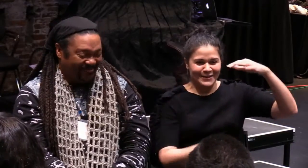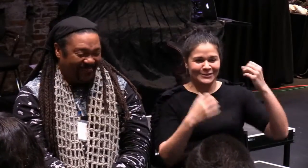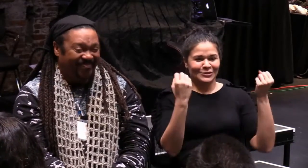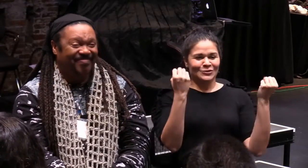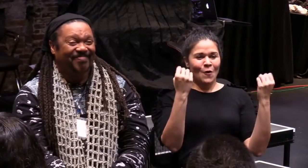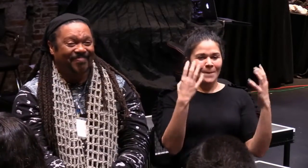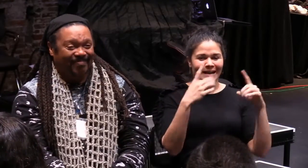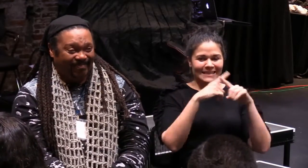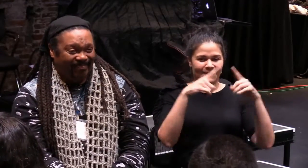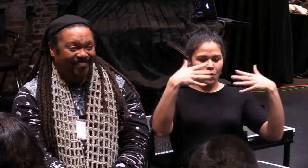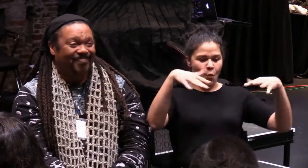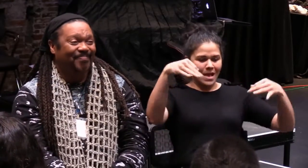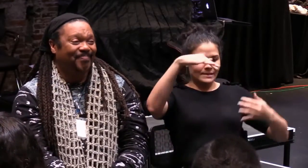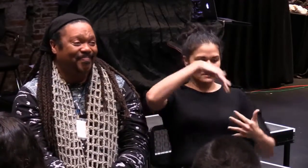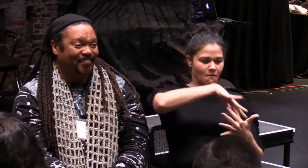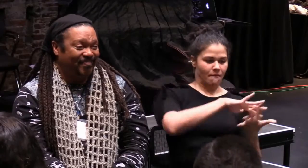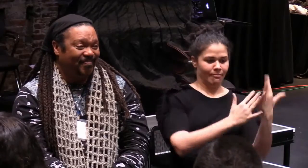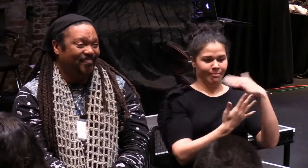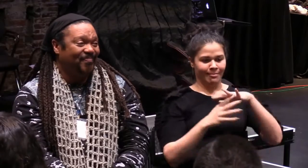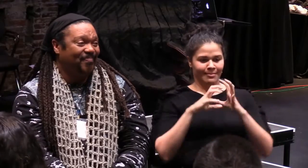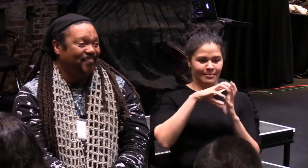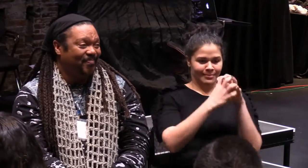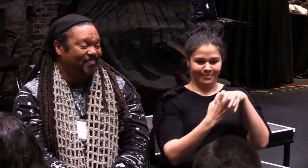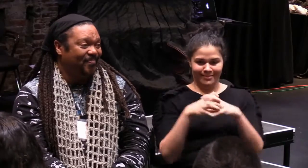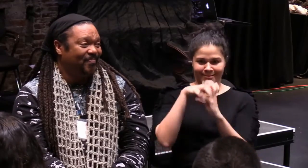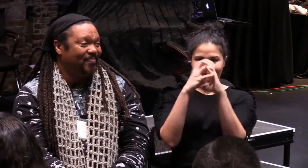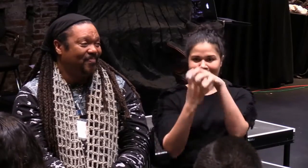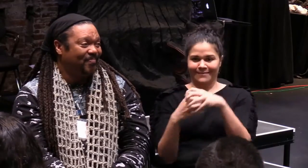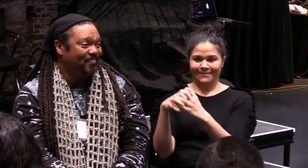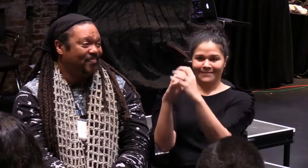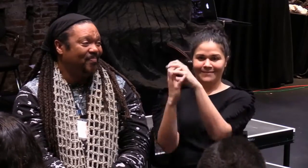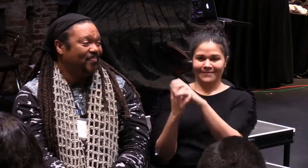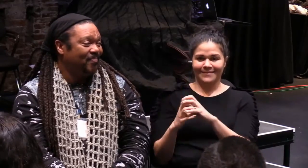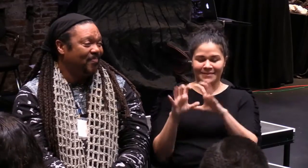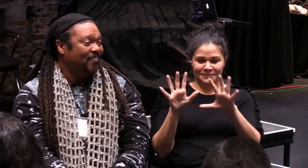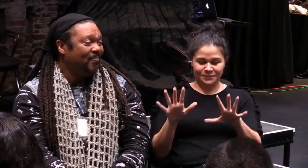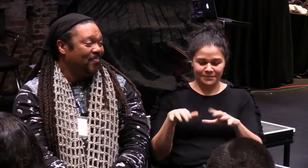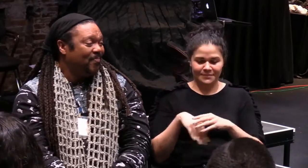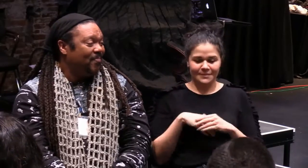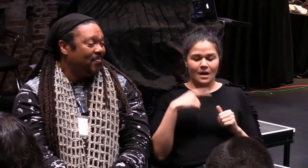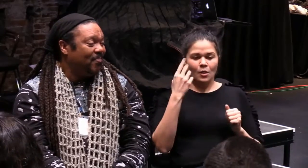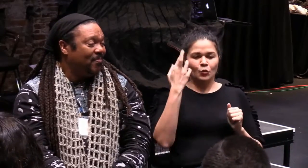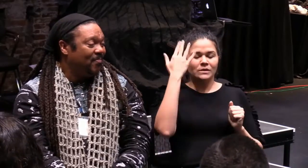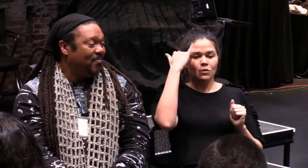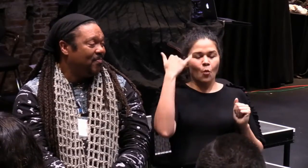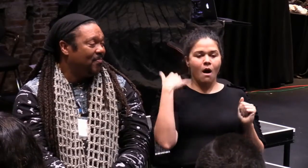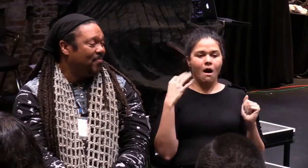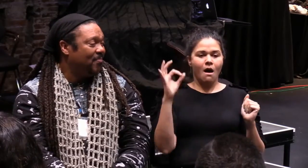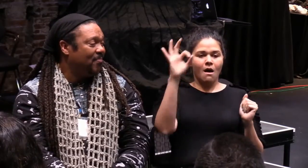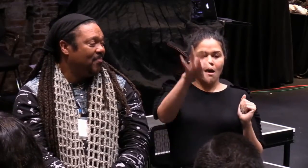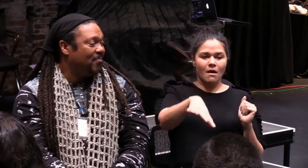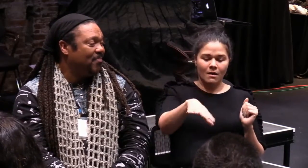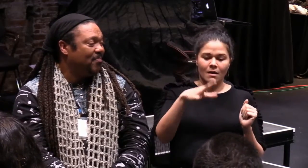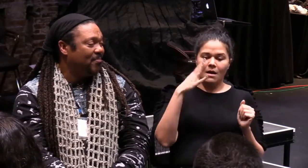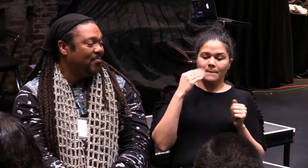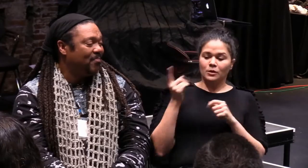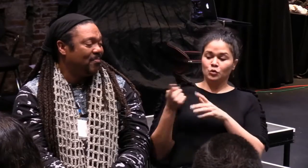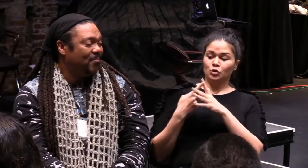fixed, to be like the norm, right? There's a lack of respect for intersectionality and difference. And there's the